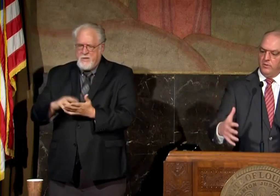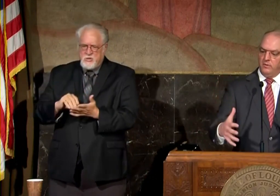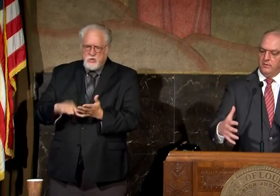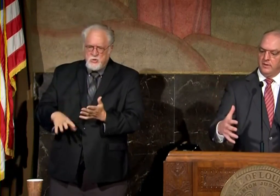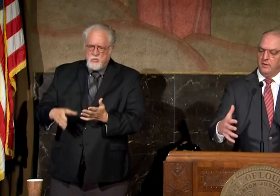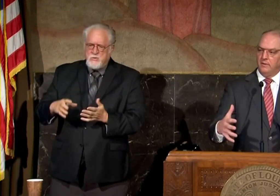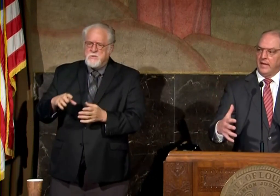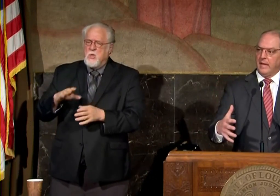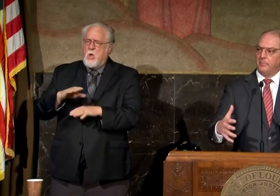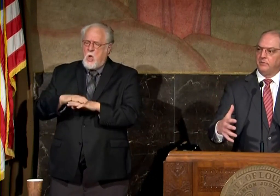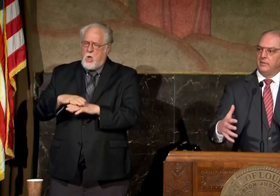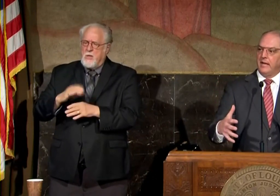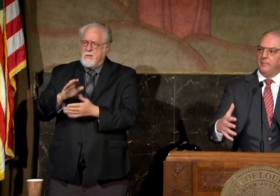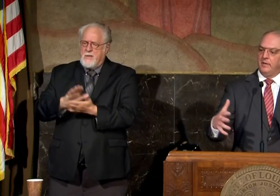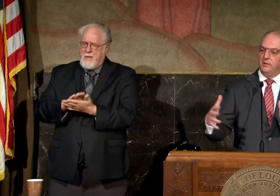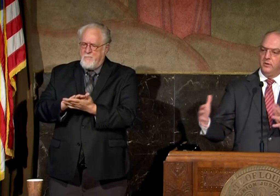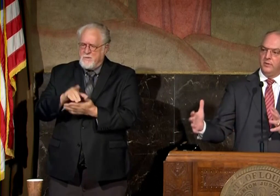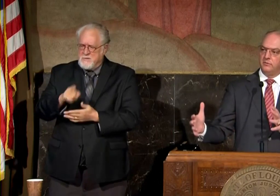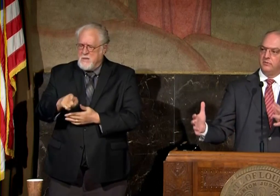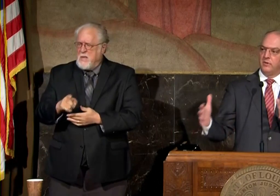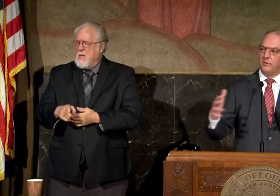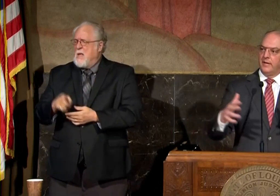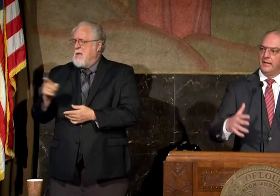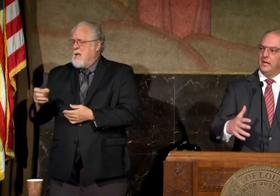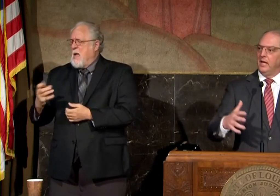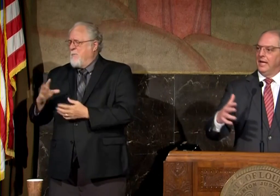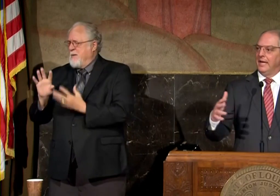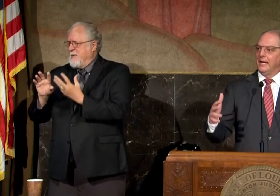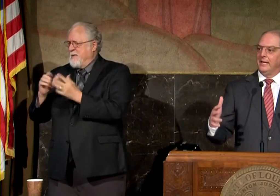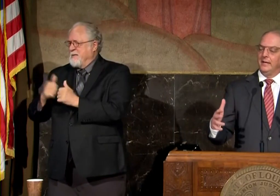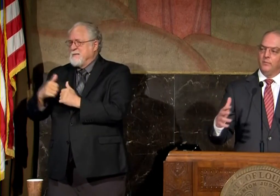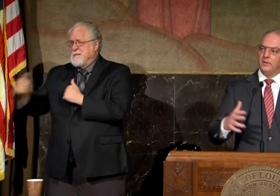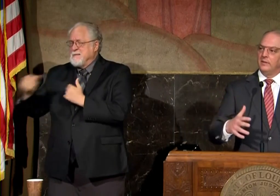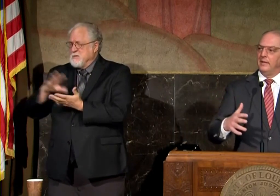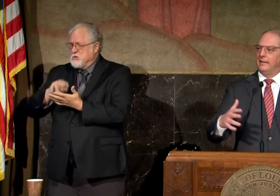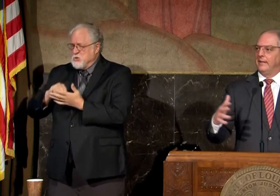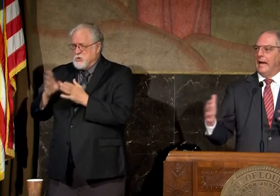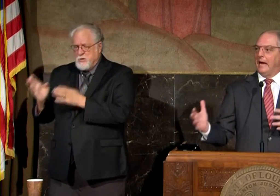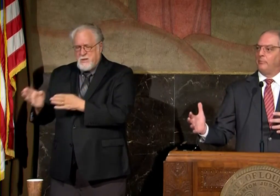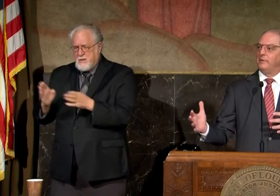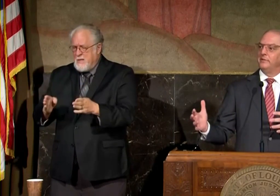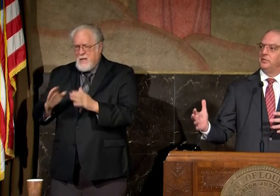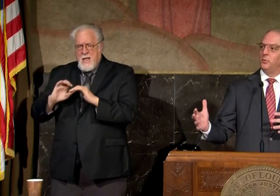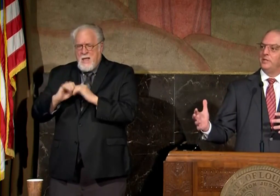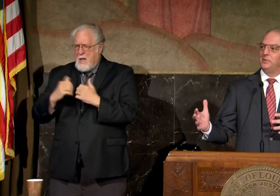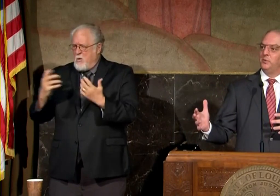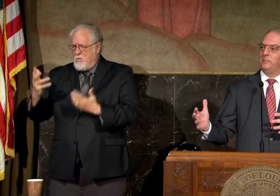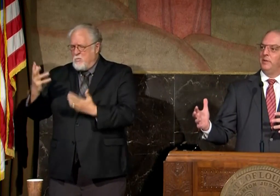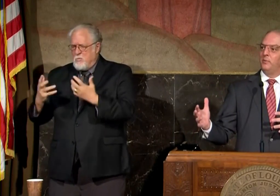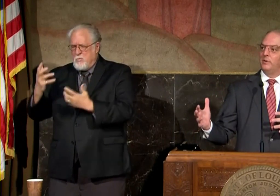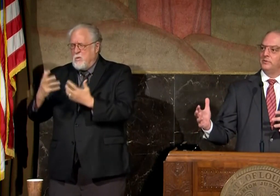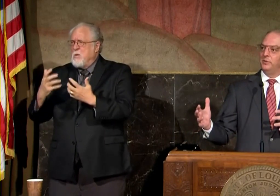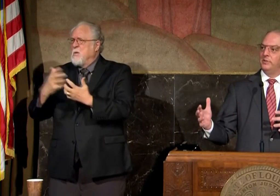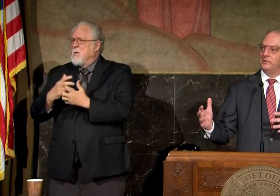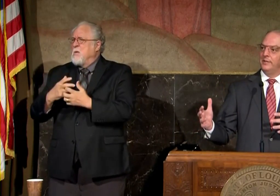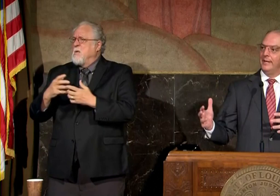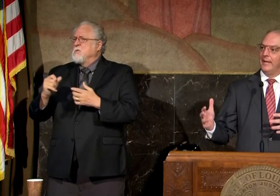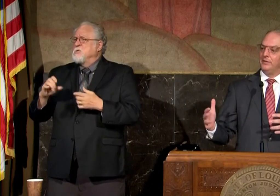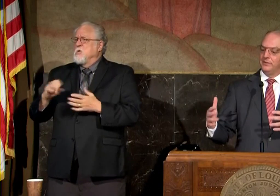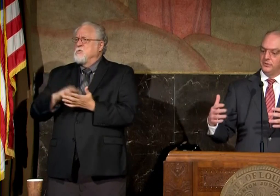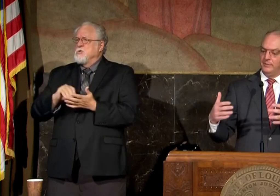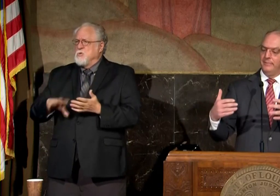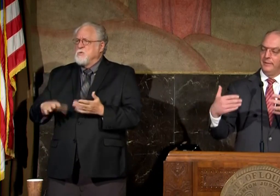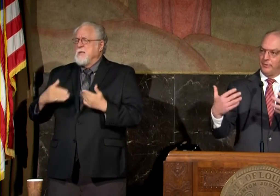they want on on campus and how many to do distance learning and and and what the the hybrid situation would be where students